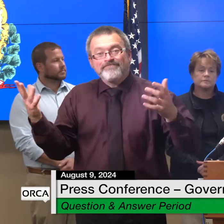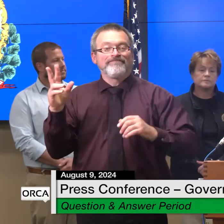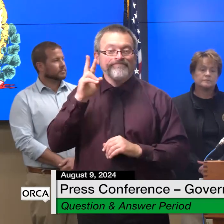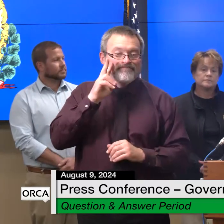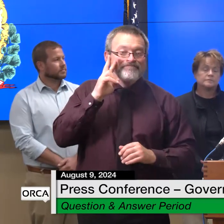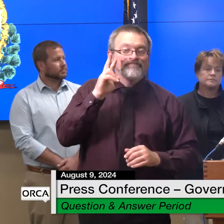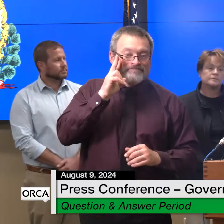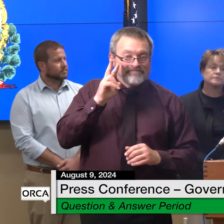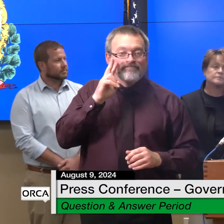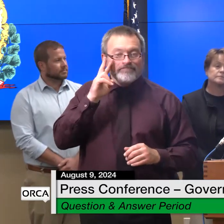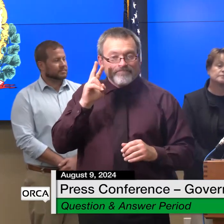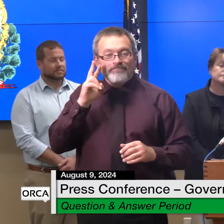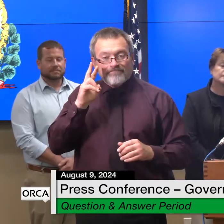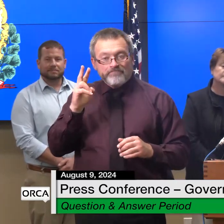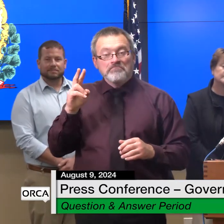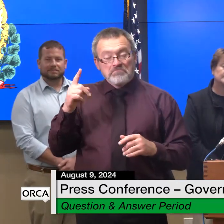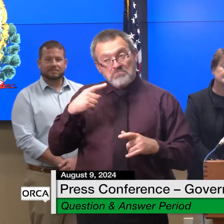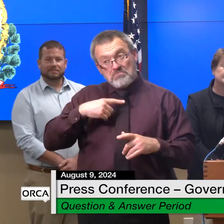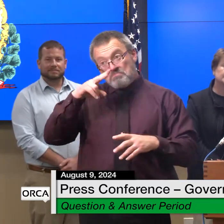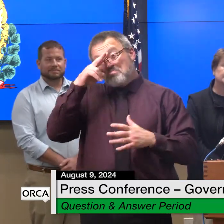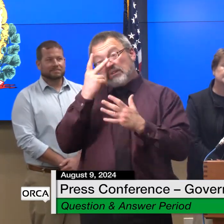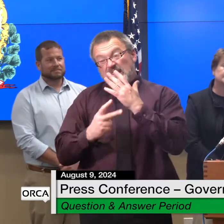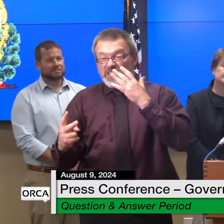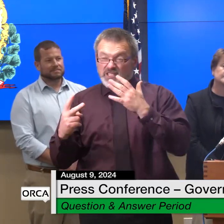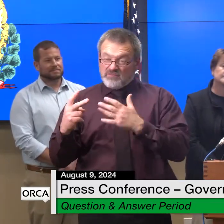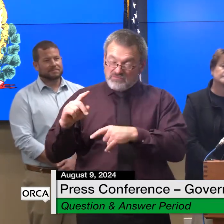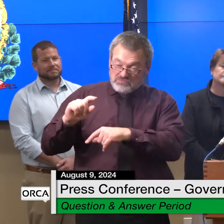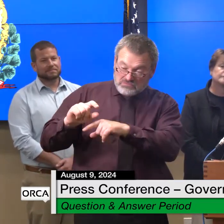but we'll at the seoc you will be watching those very closely